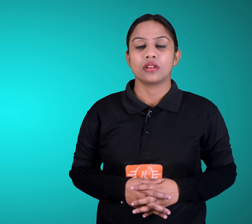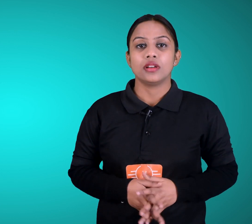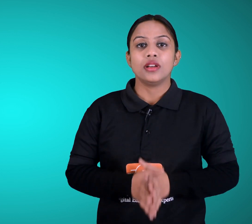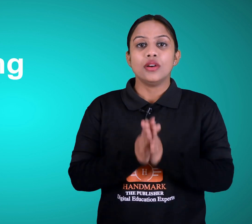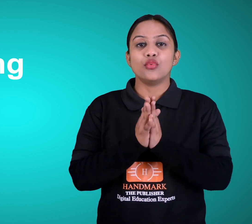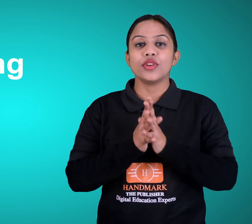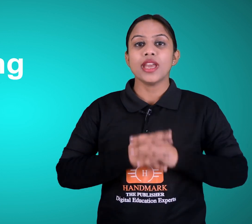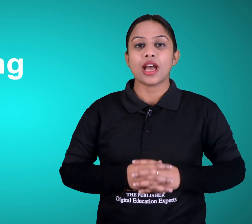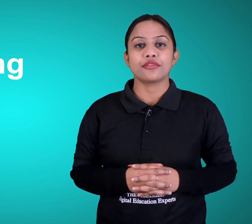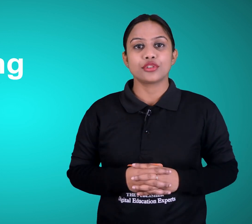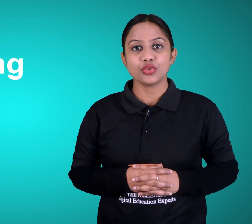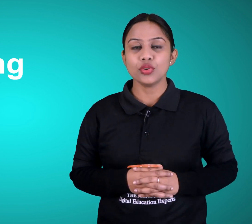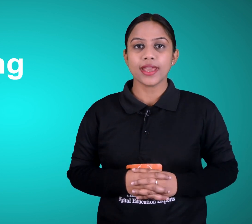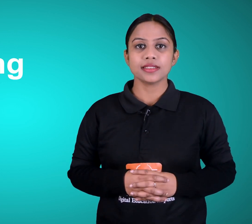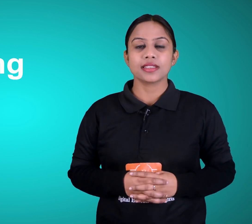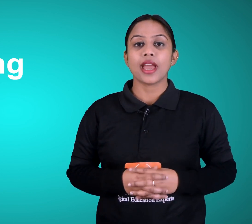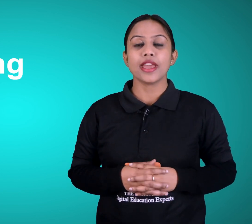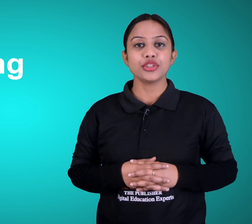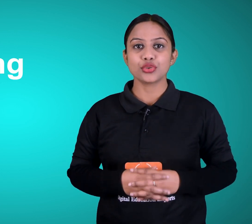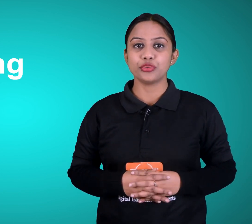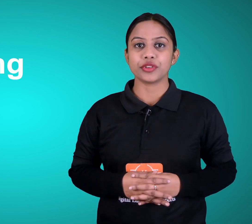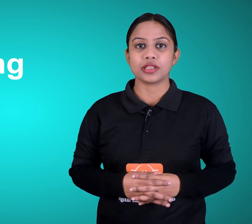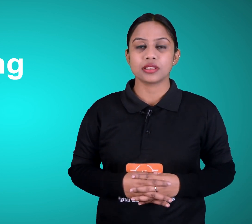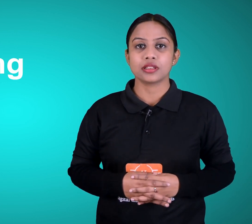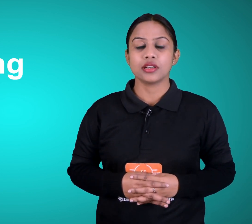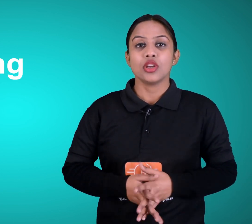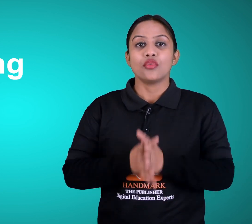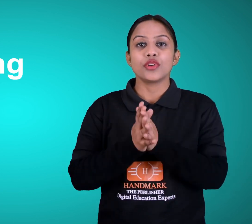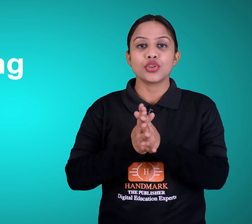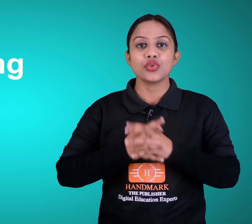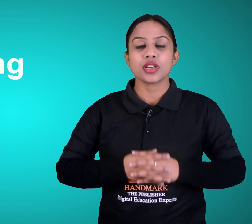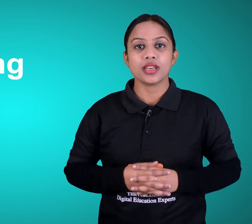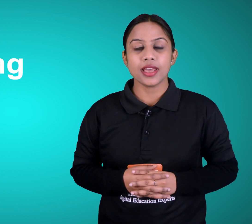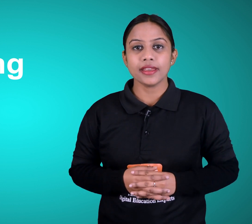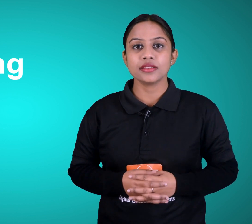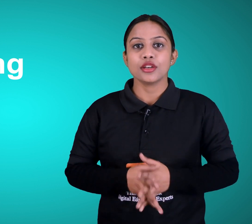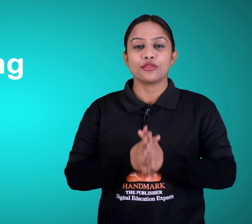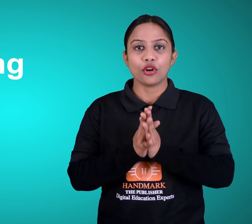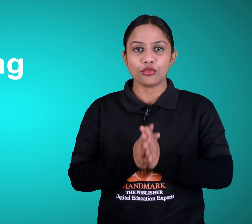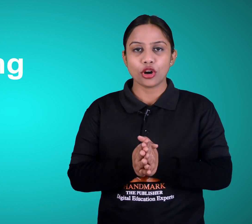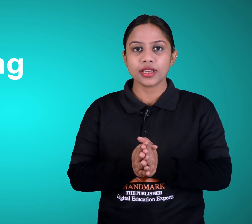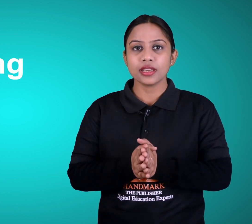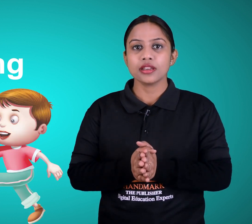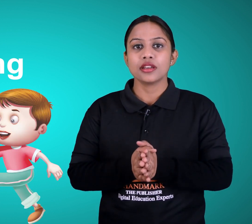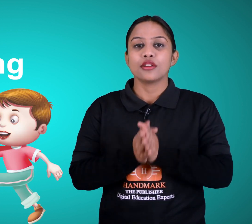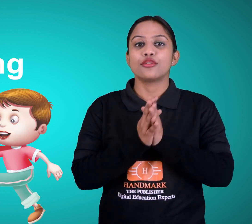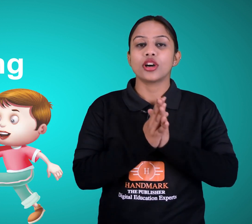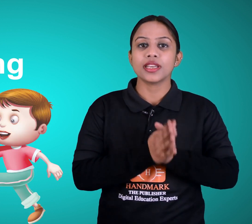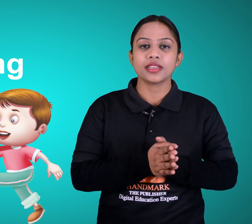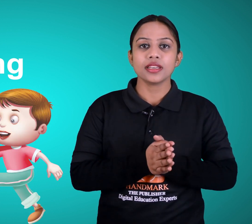we have two legs and two feet we use our legs for walking for kicking